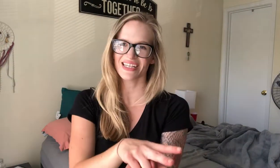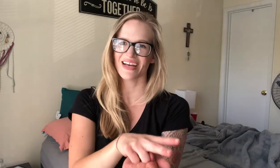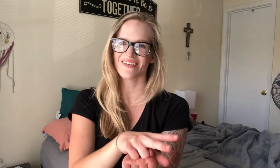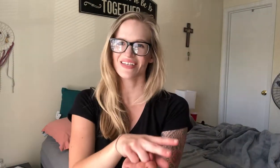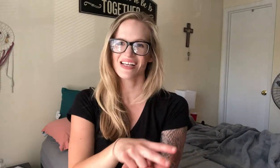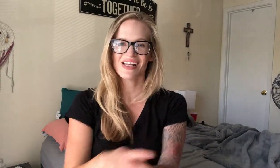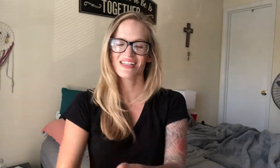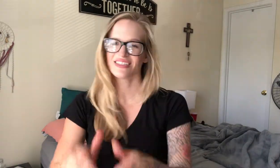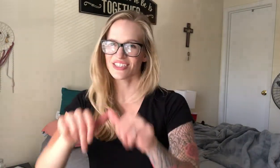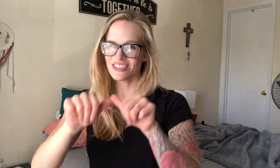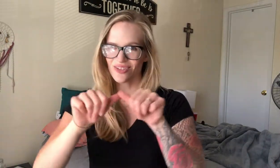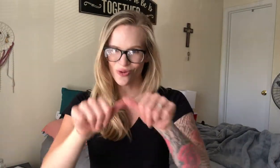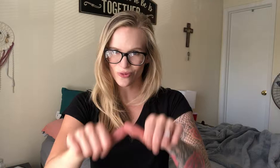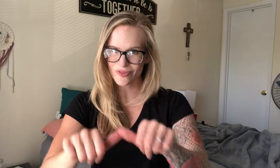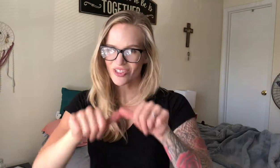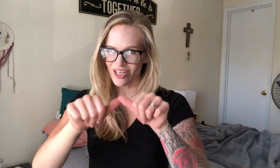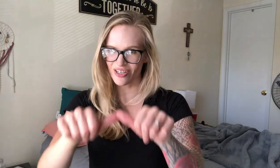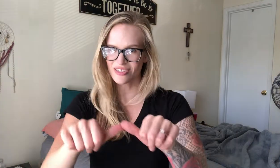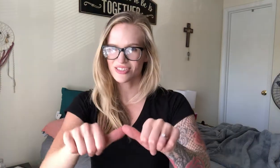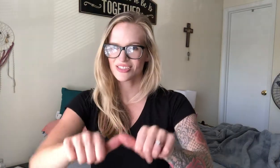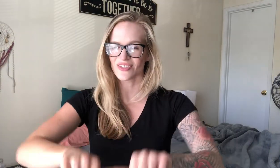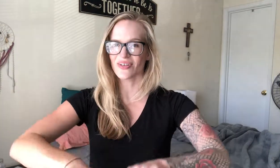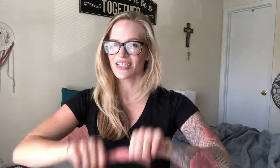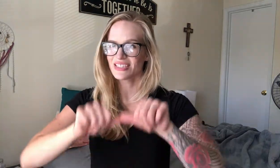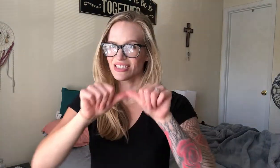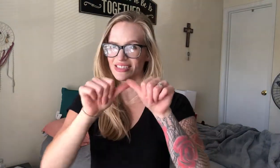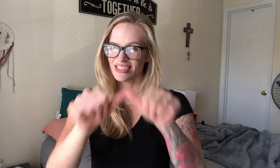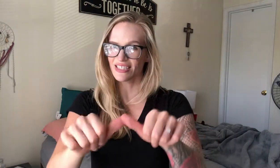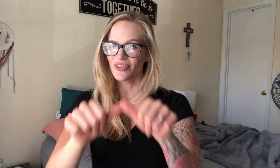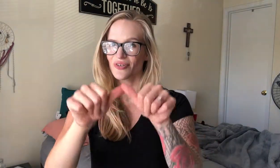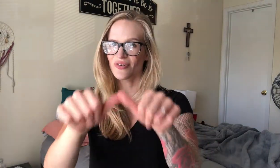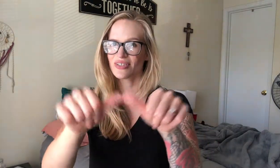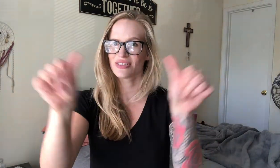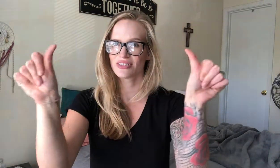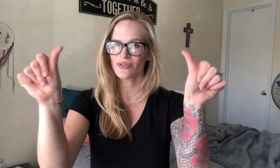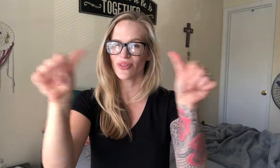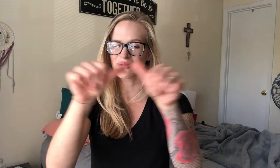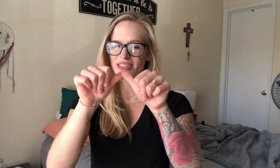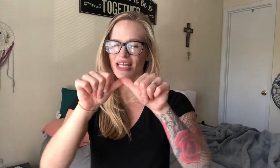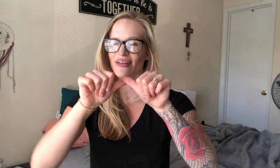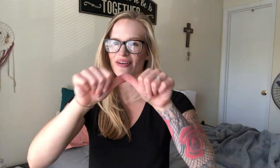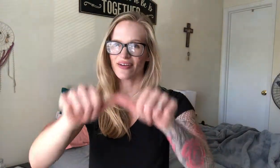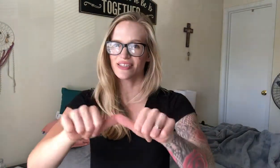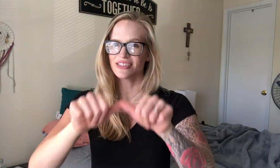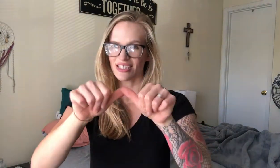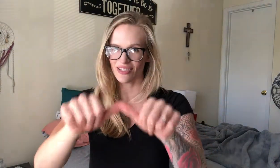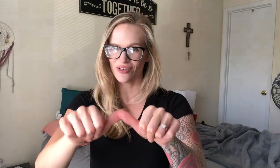down. Just hold on. So continue. Two thumbs together. Continue.